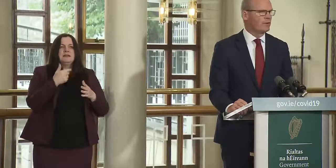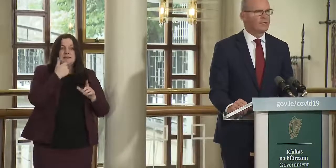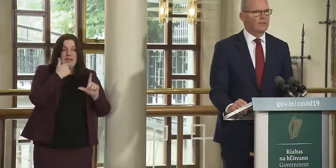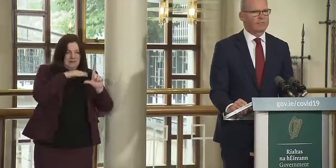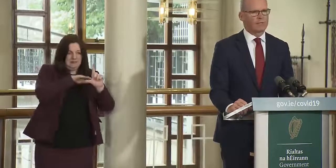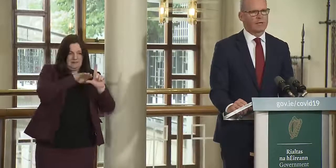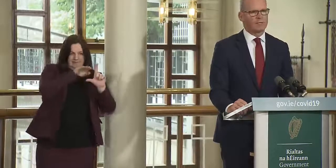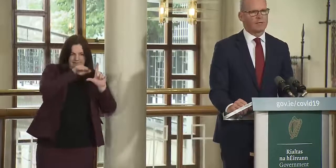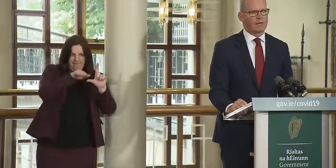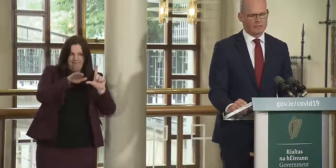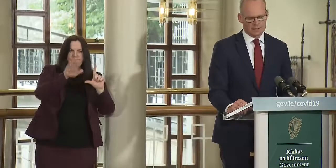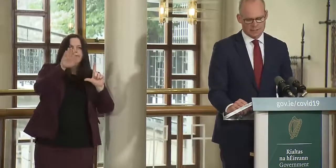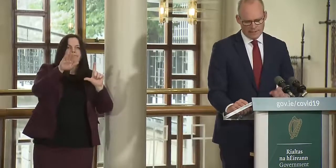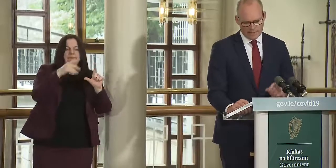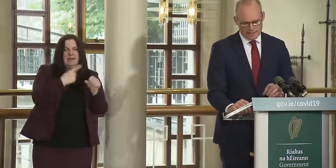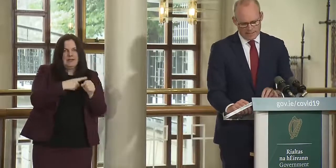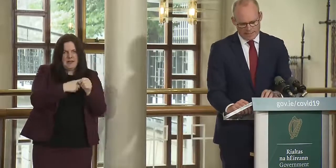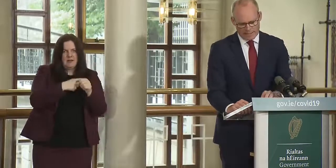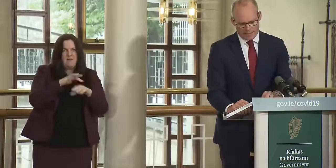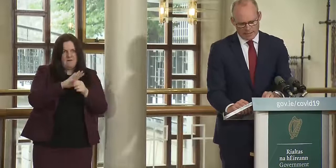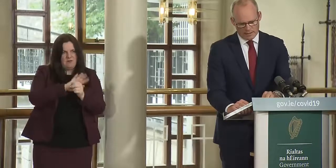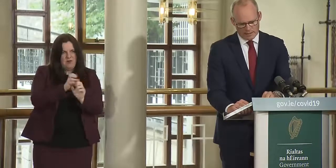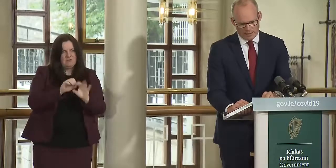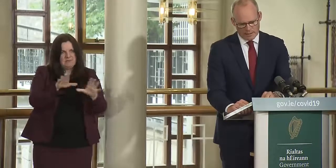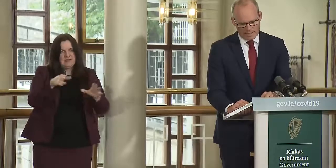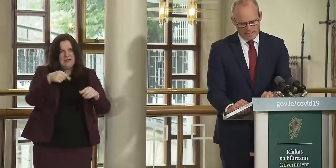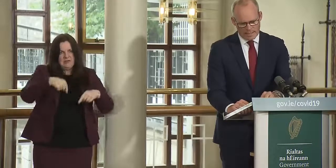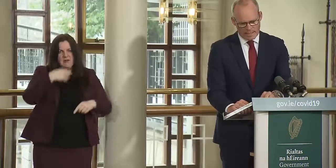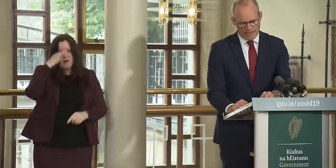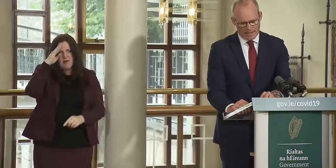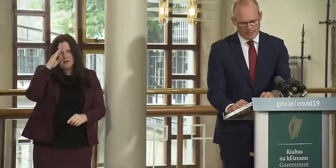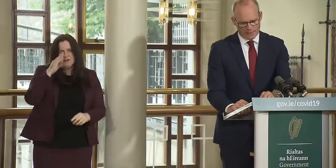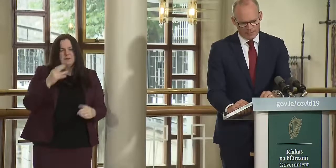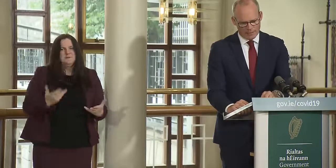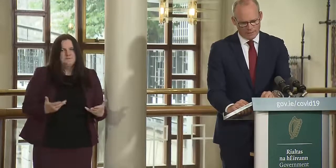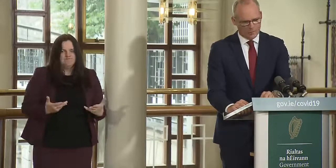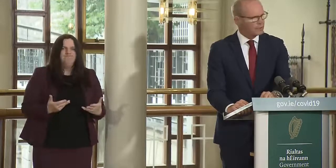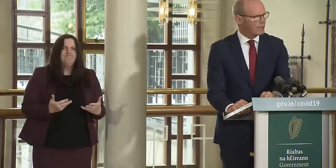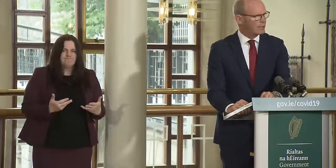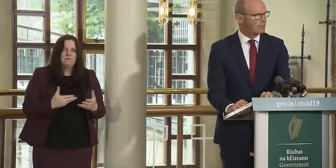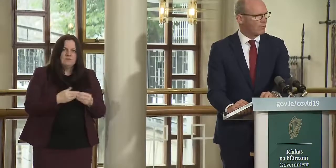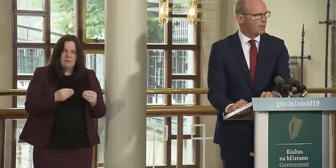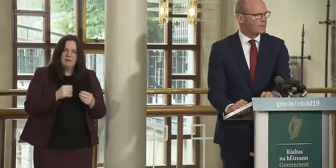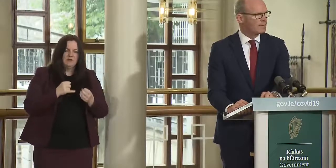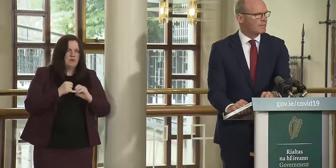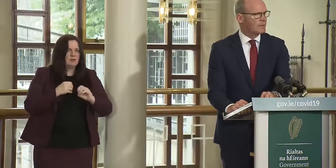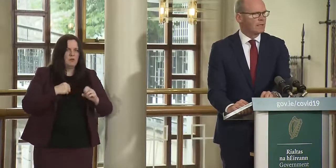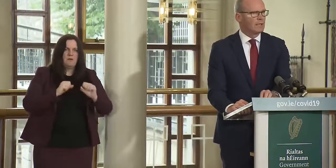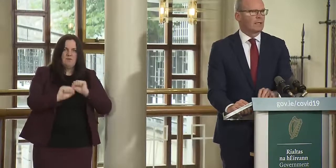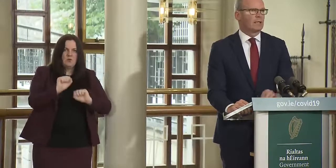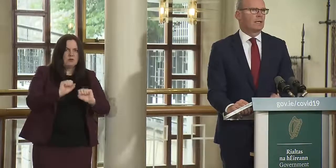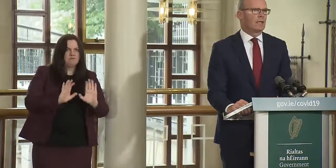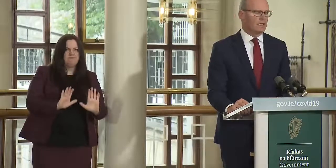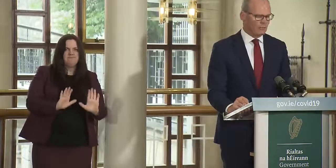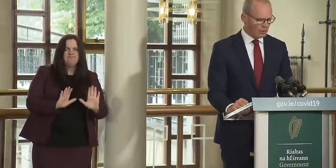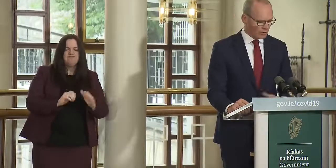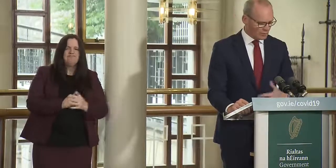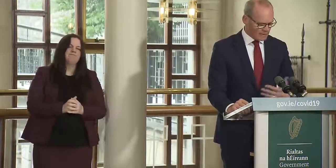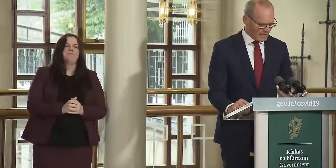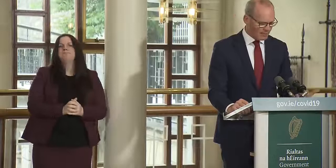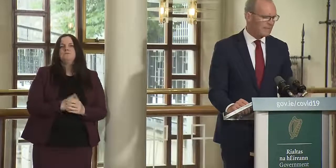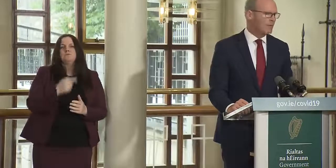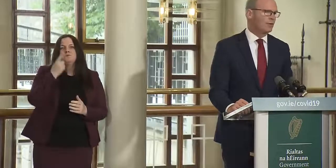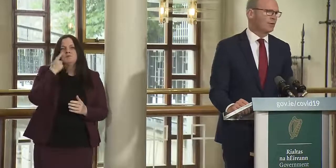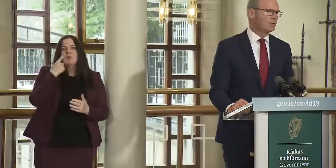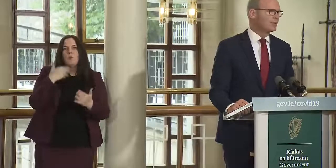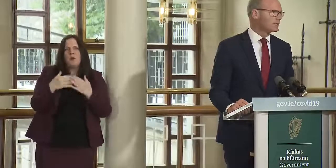wave of the spread of the virus uh in ireland uh and that is something that we are trying to avoid uh and if you look